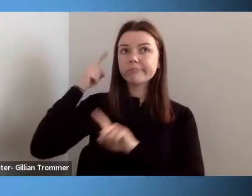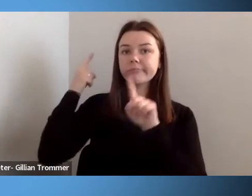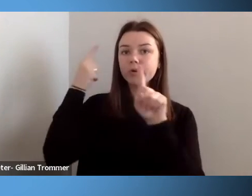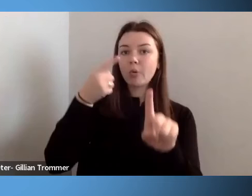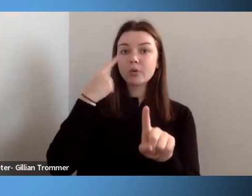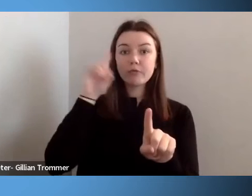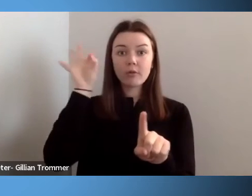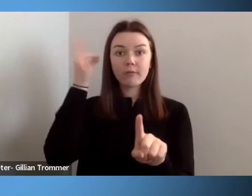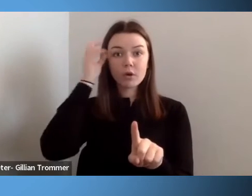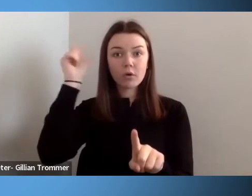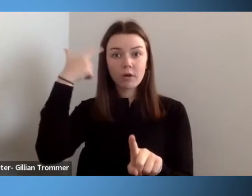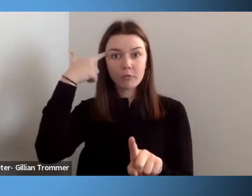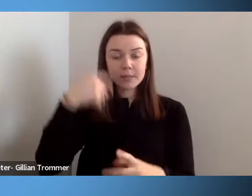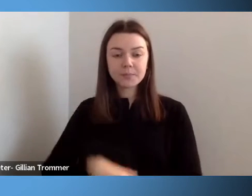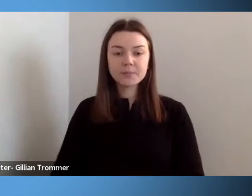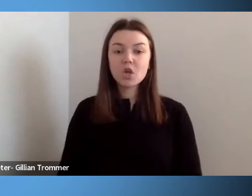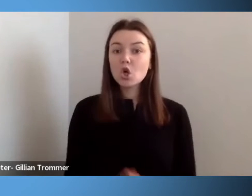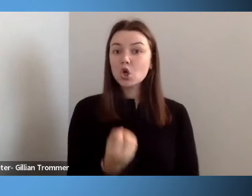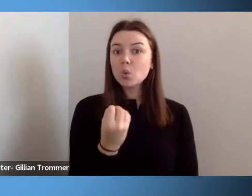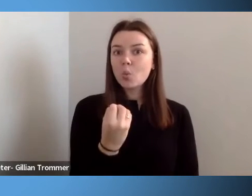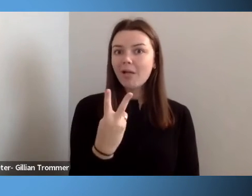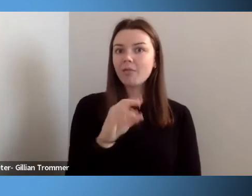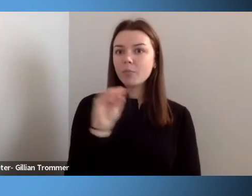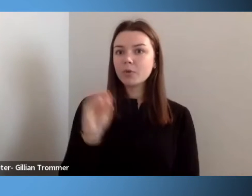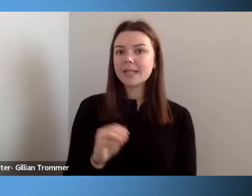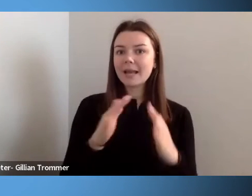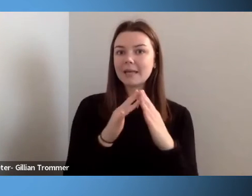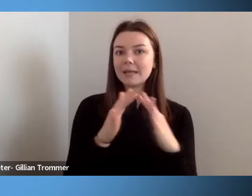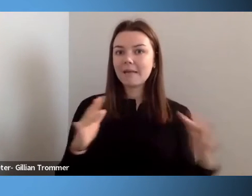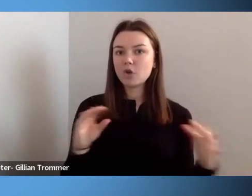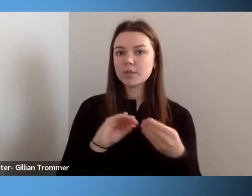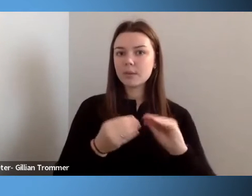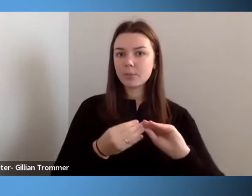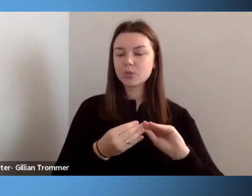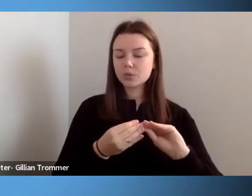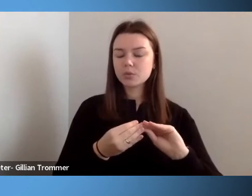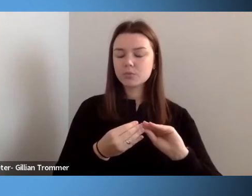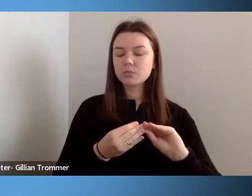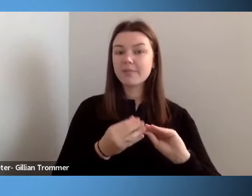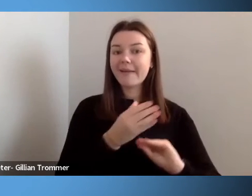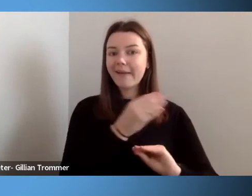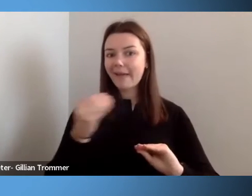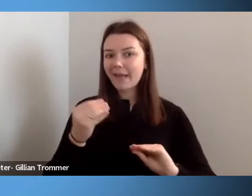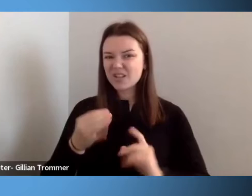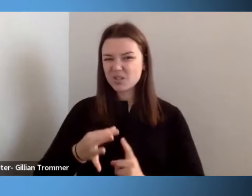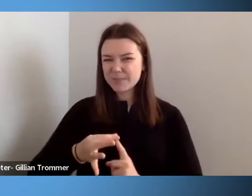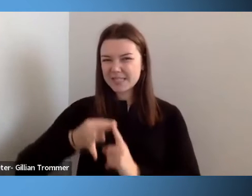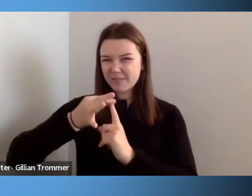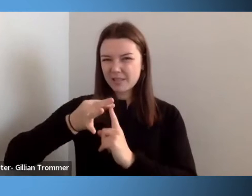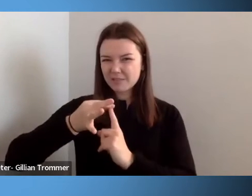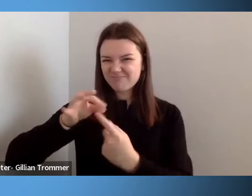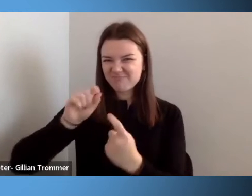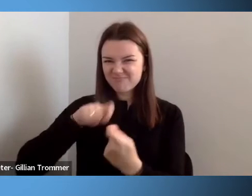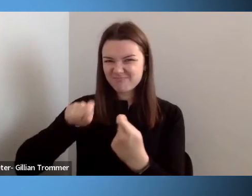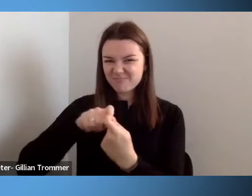at 12% diversity numbers and uniquely recruiting those with most significant